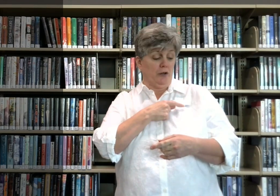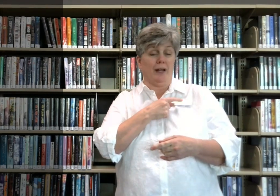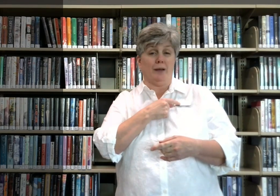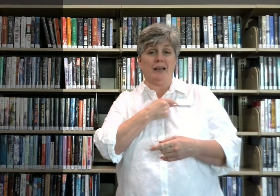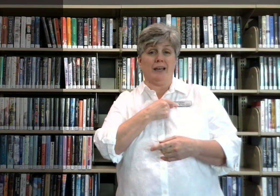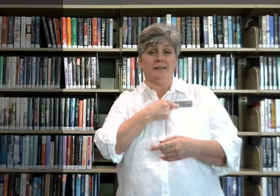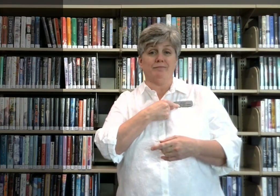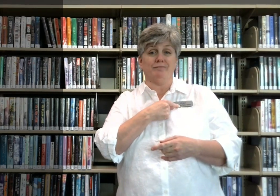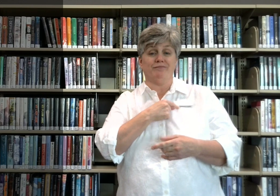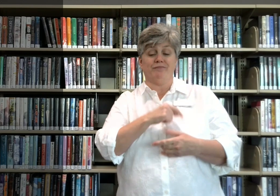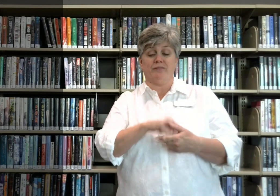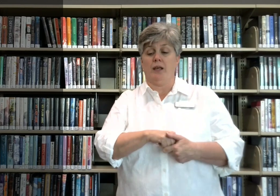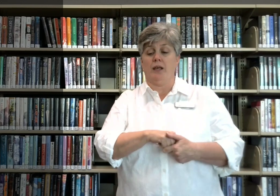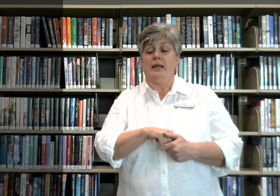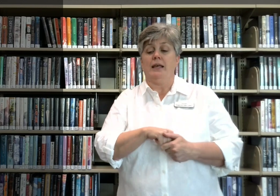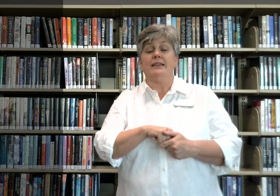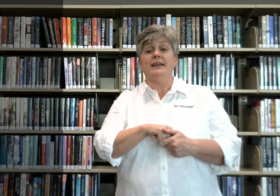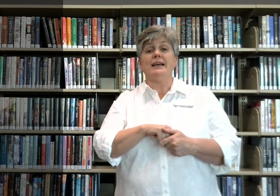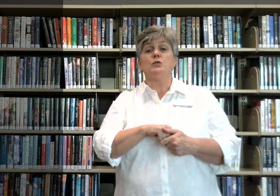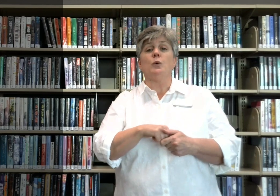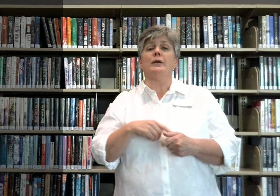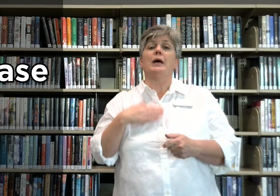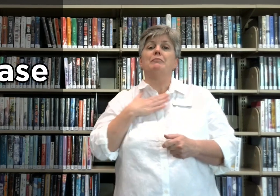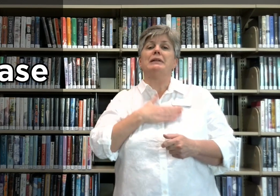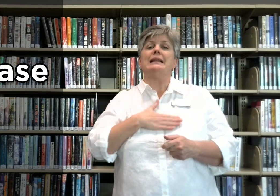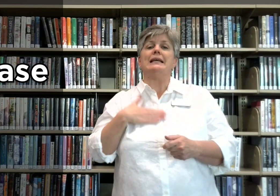name tag. The next one, please.